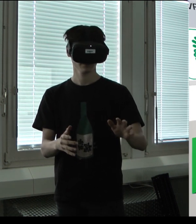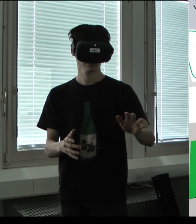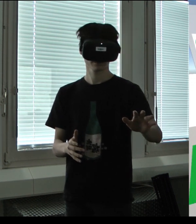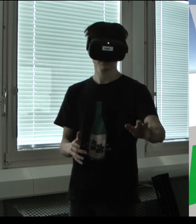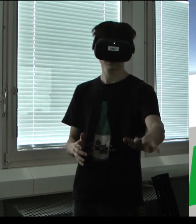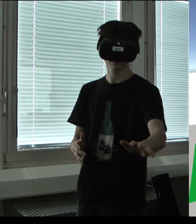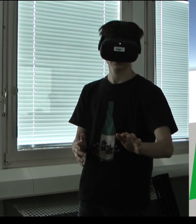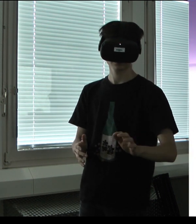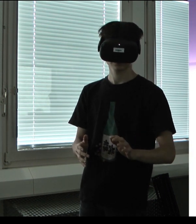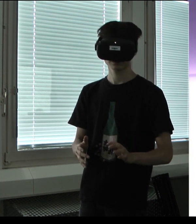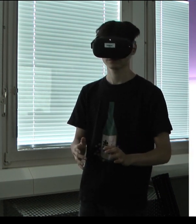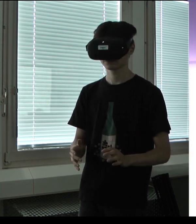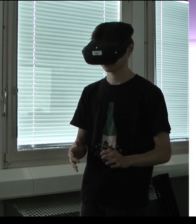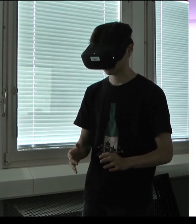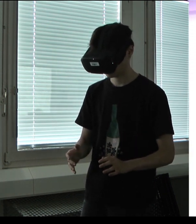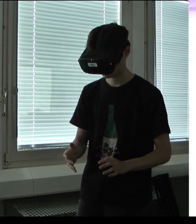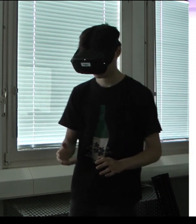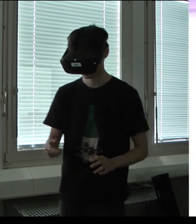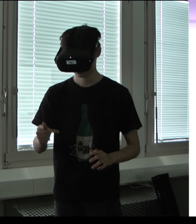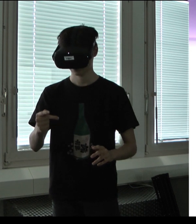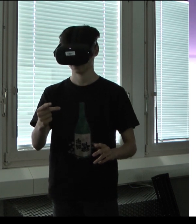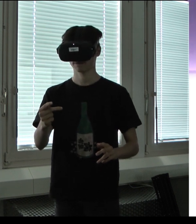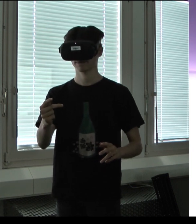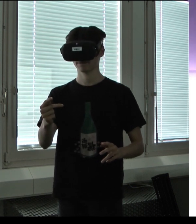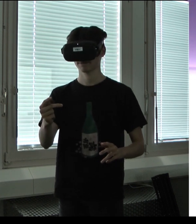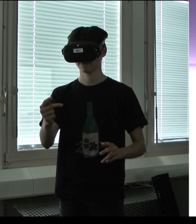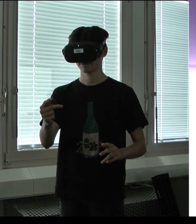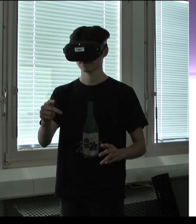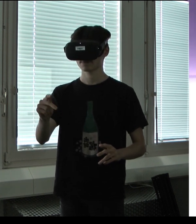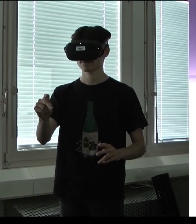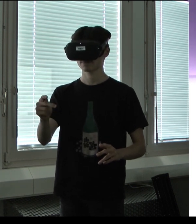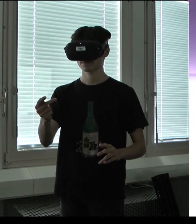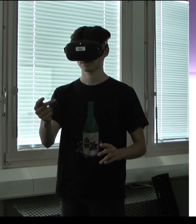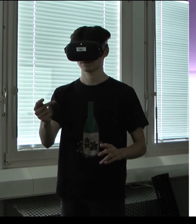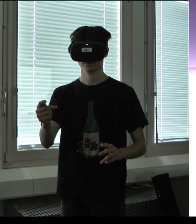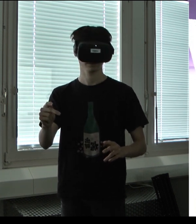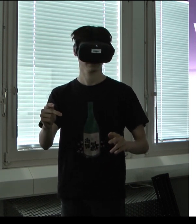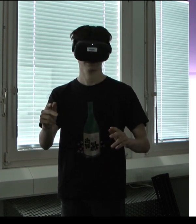For the test mode, it's exactly the same, with the difference that there are no additional hands to show the hand sign.